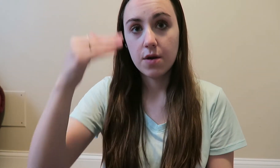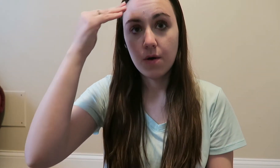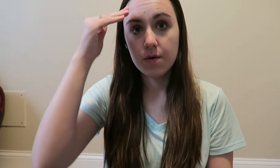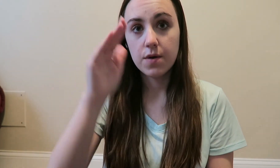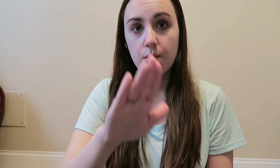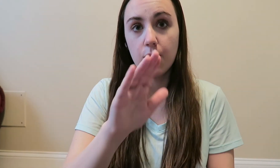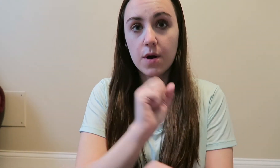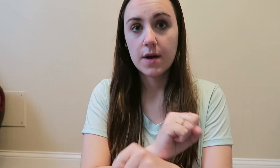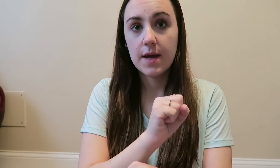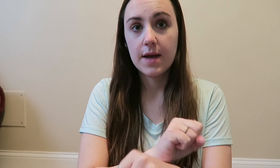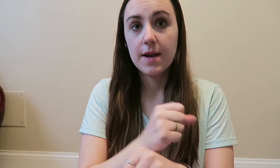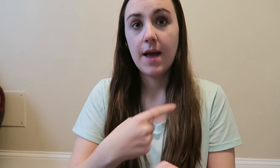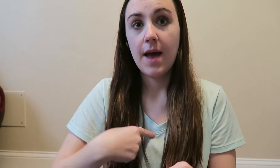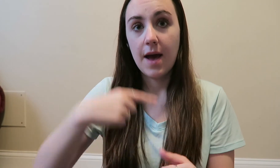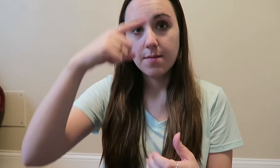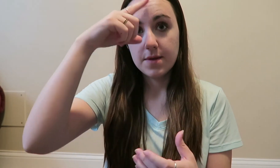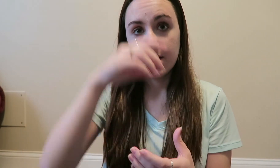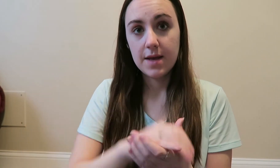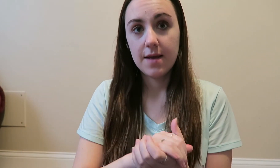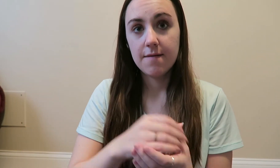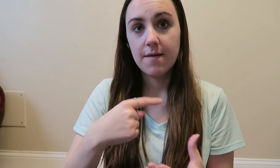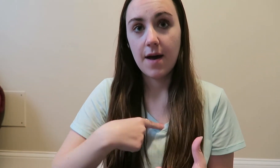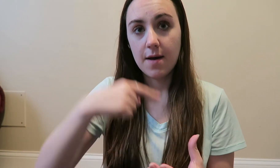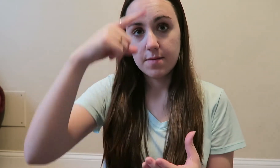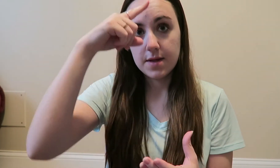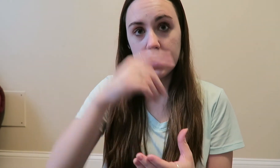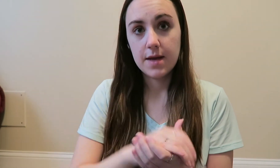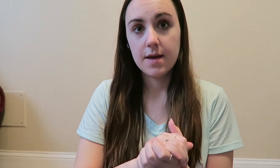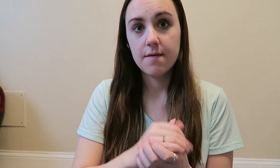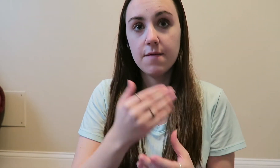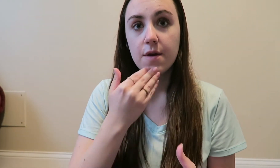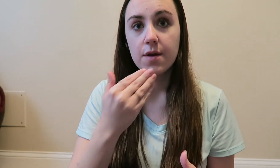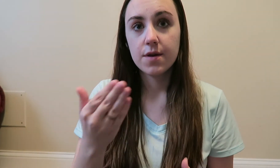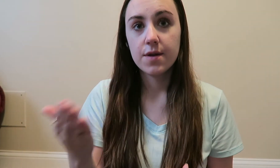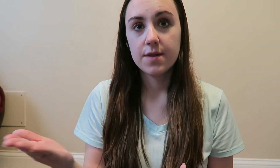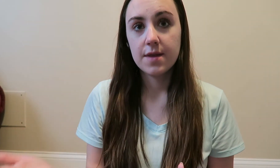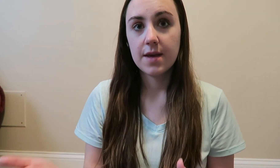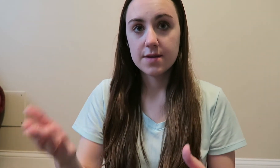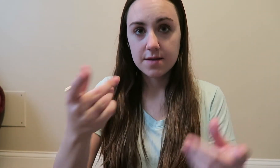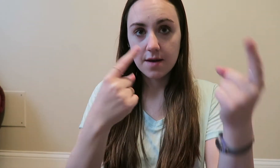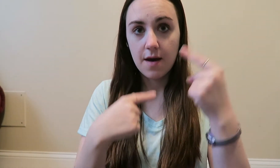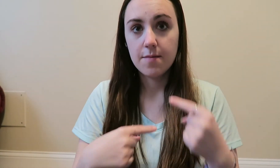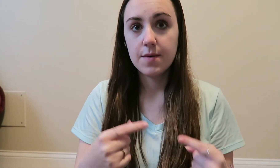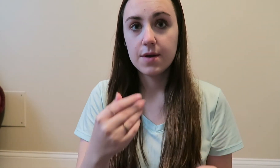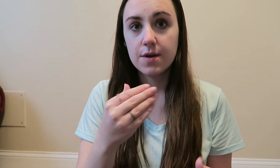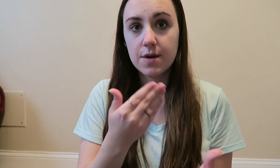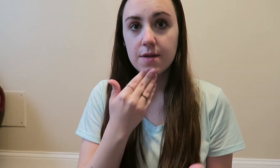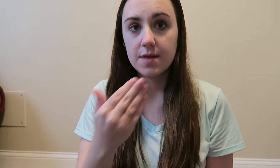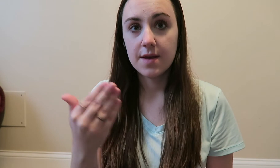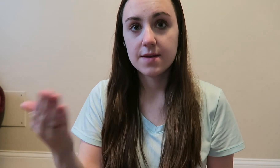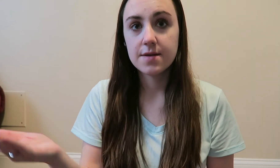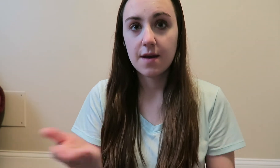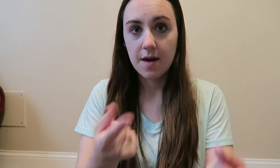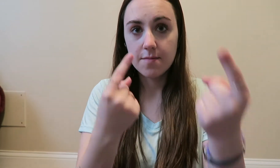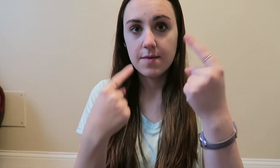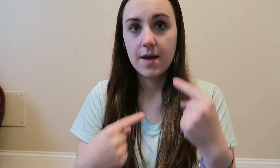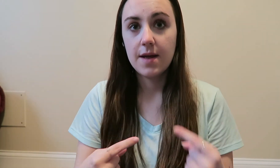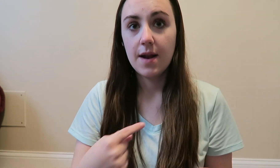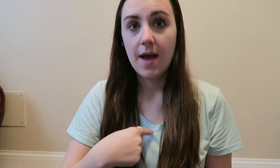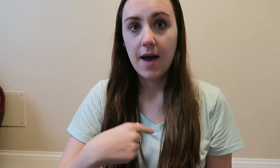believe good things are coming good things are coming i